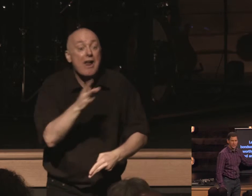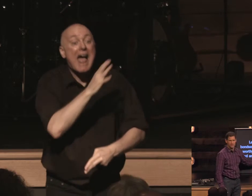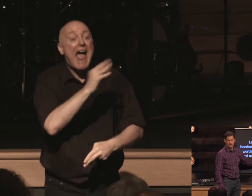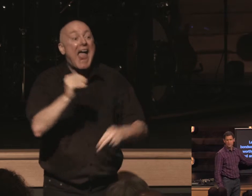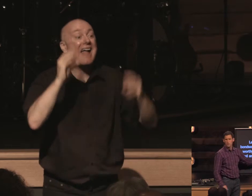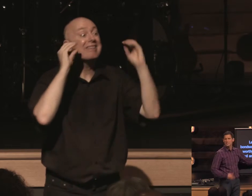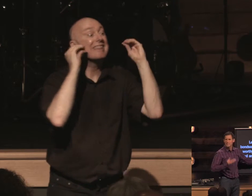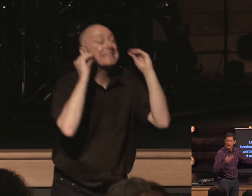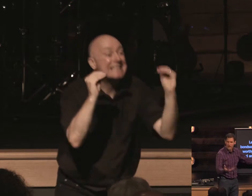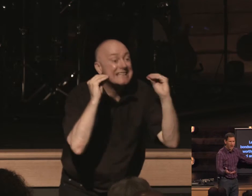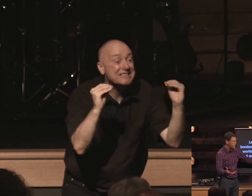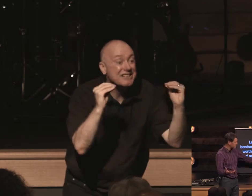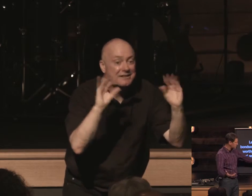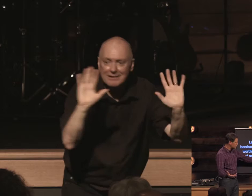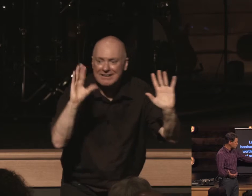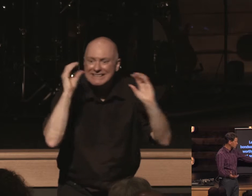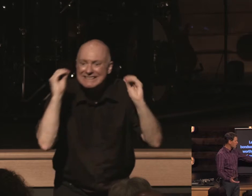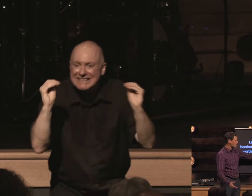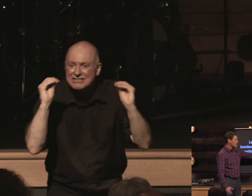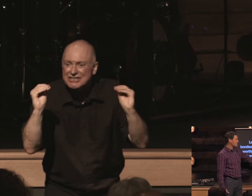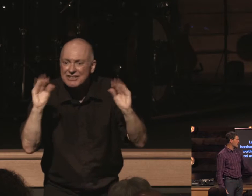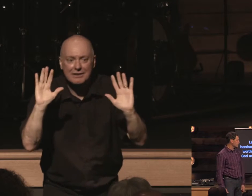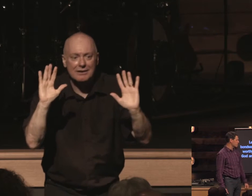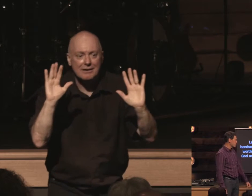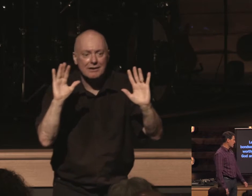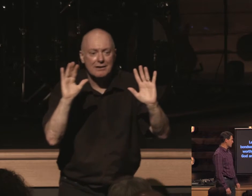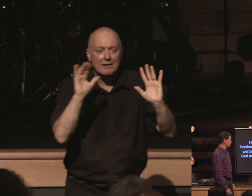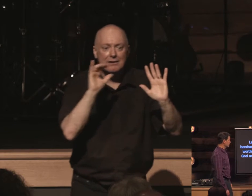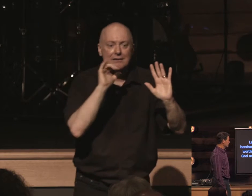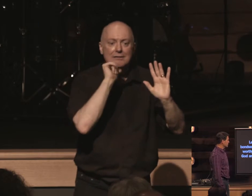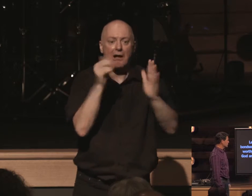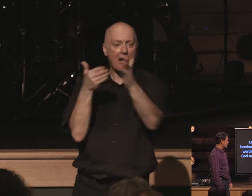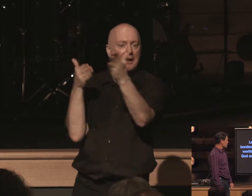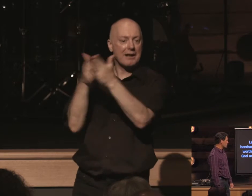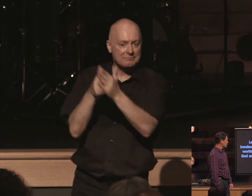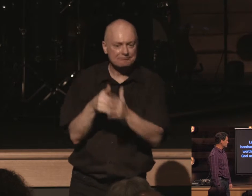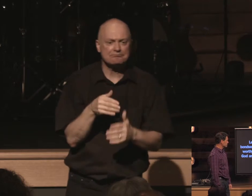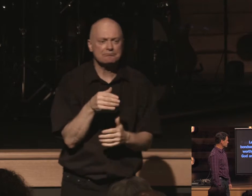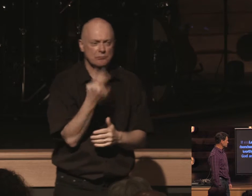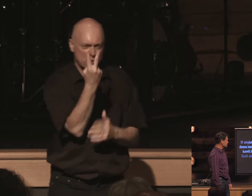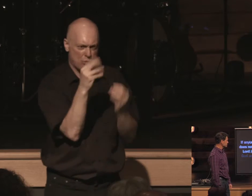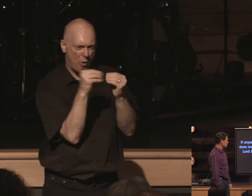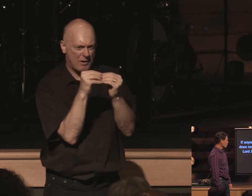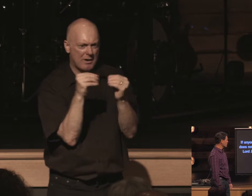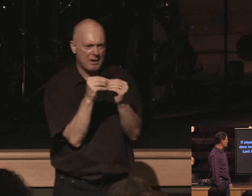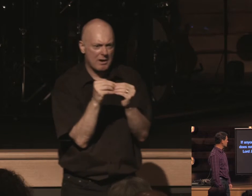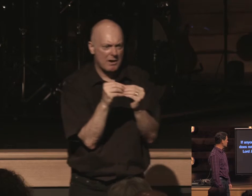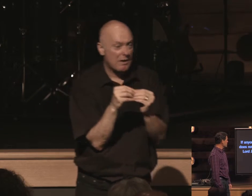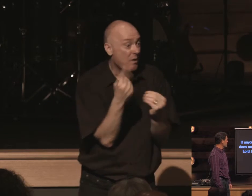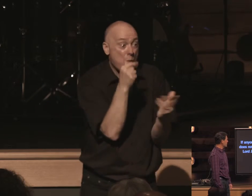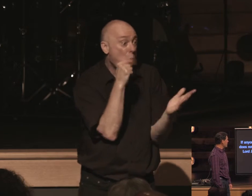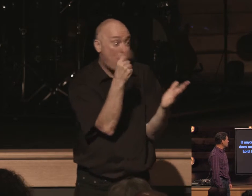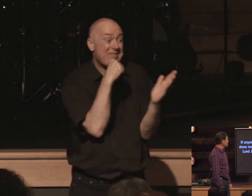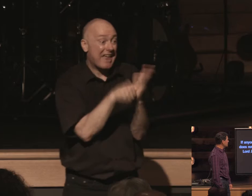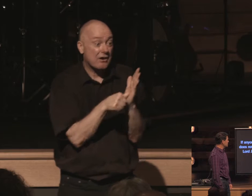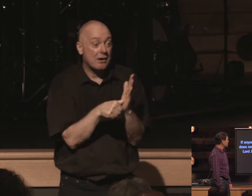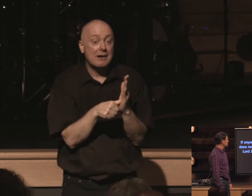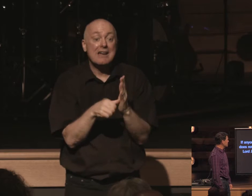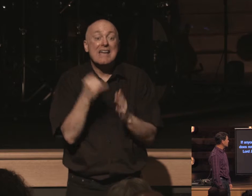we live out the teaching of god may not be reviled i think there's a couple more one letter if anyone teaches a different